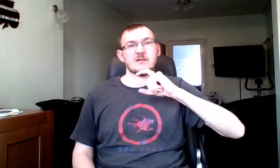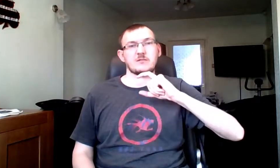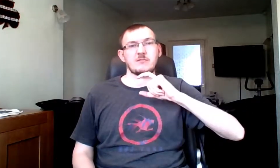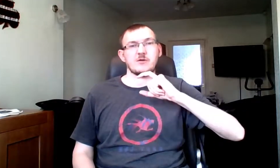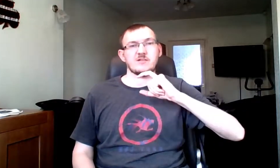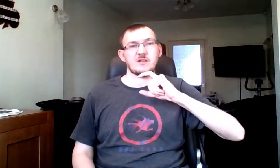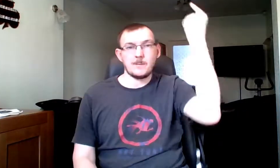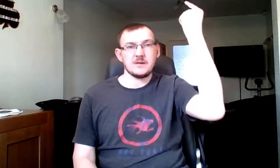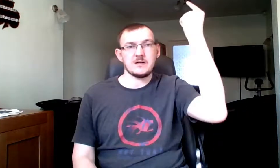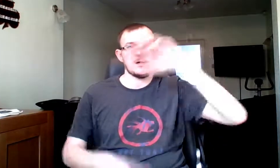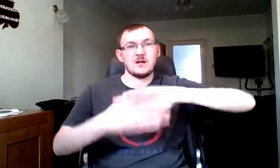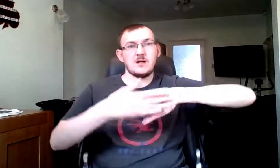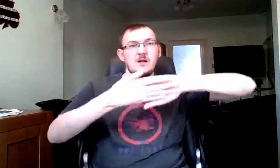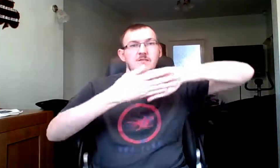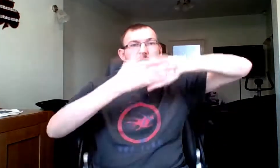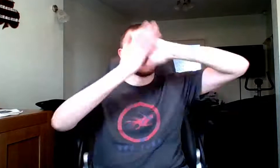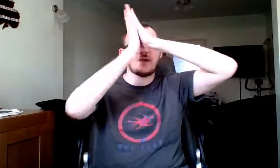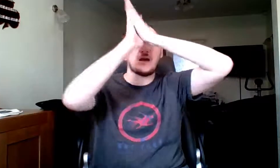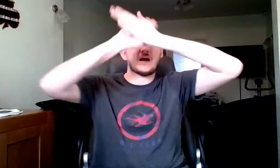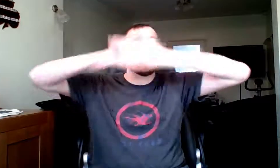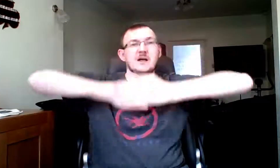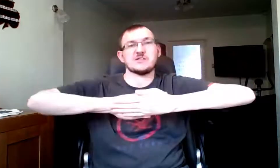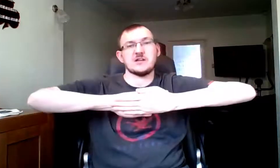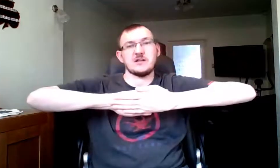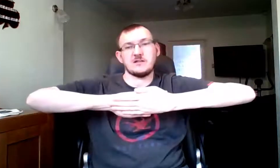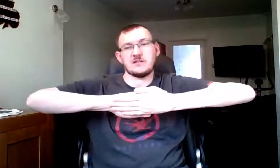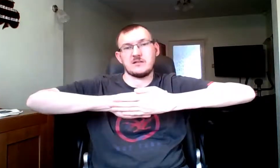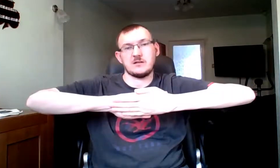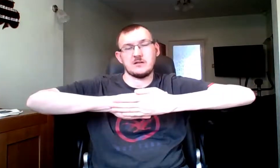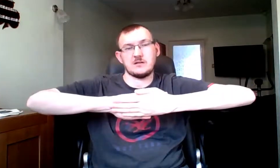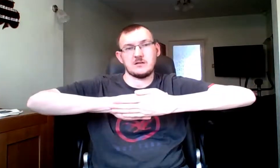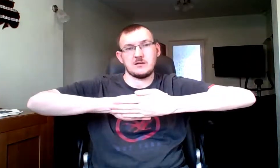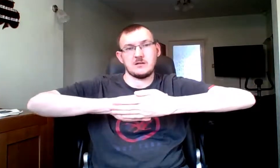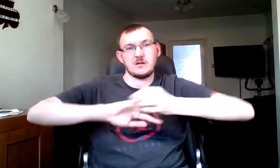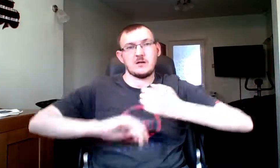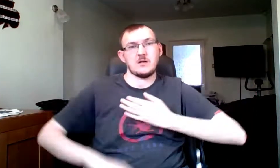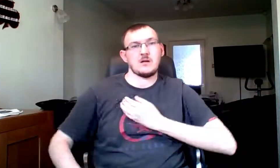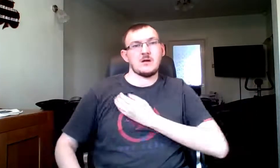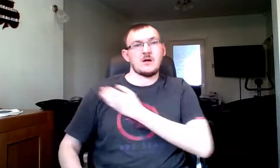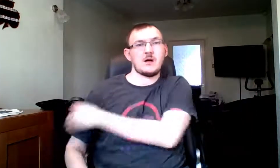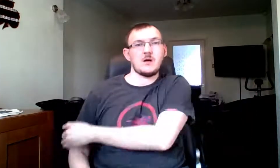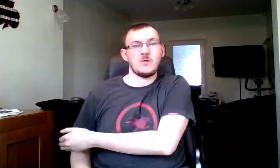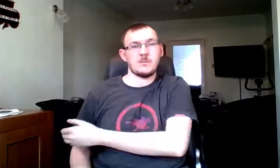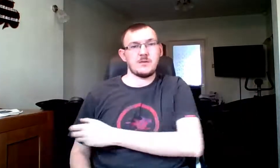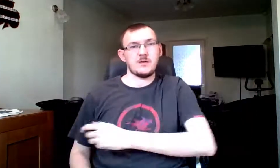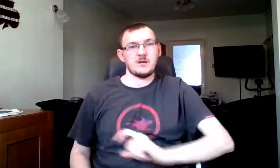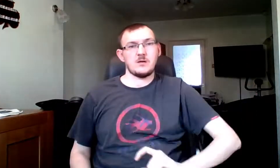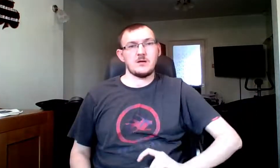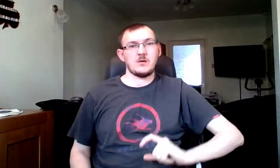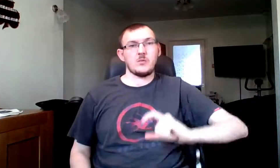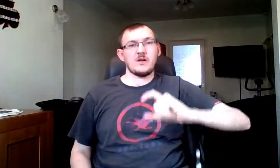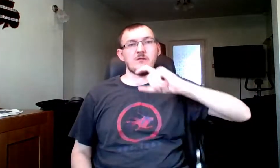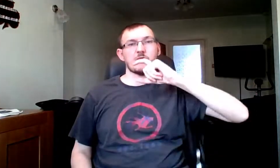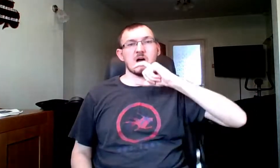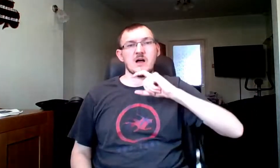Up from the ashes, up from the will arise.